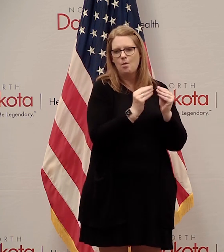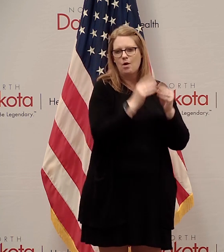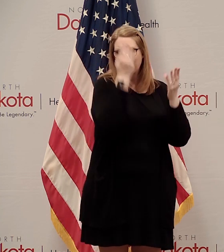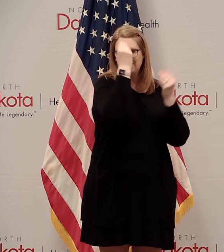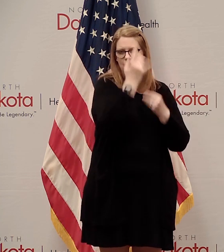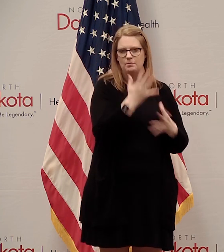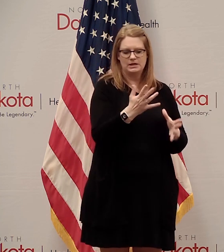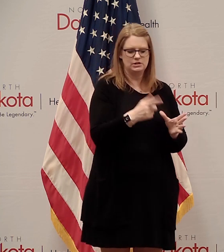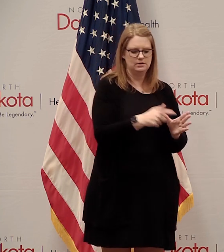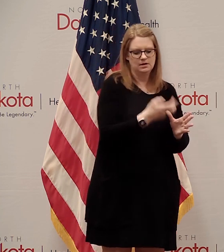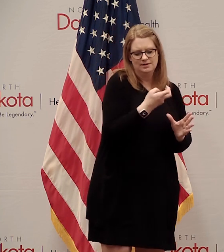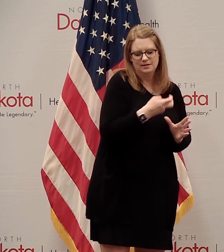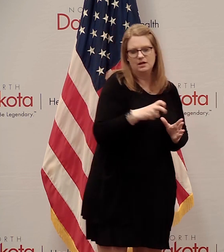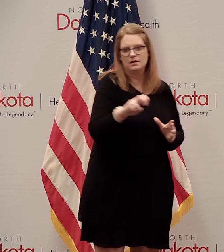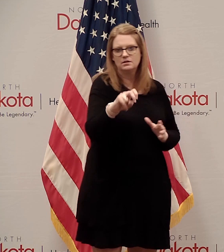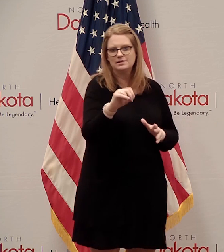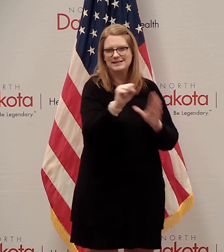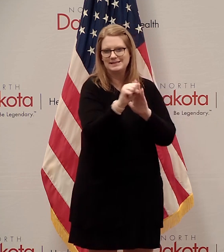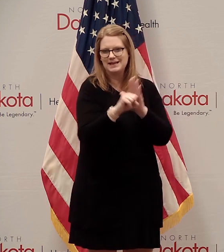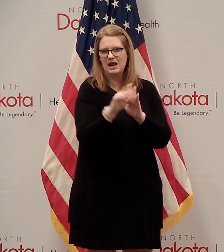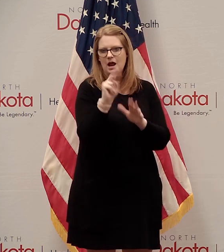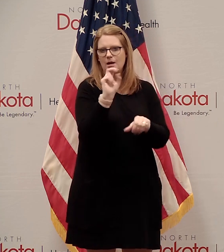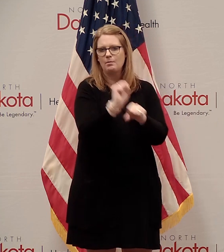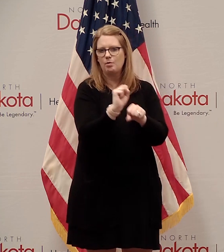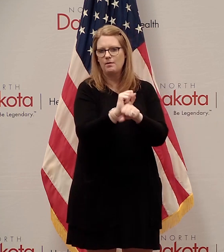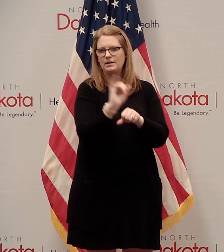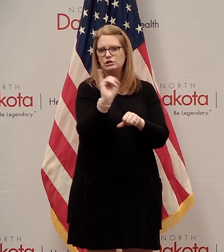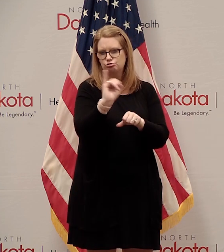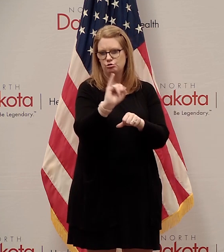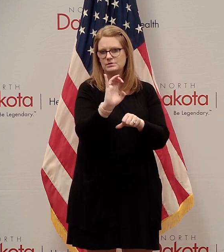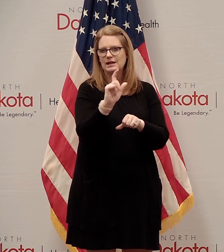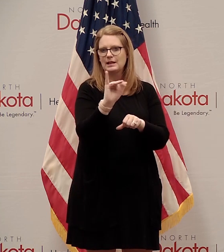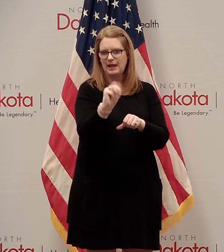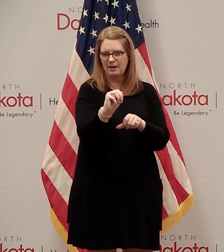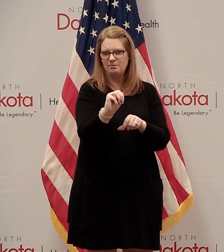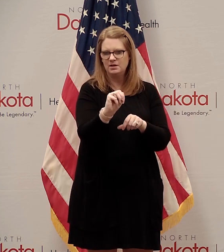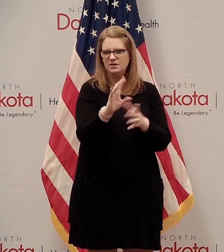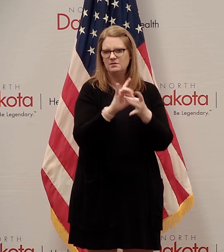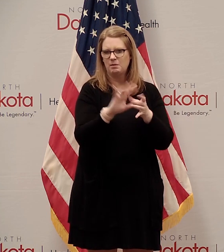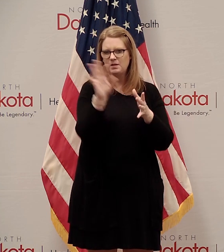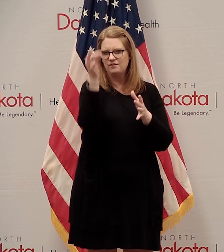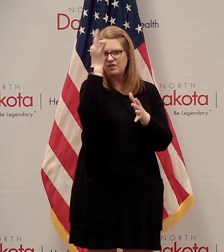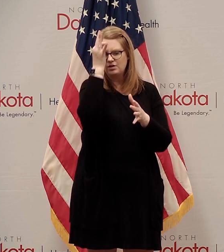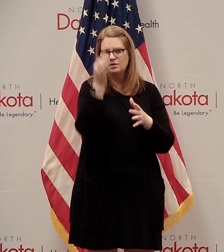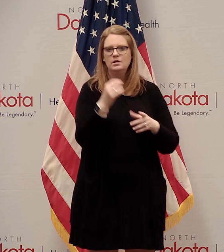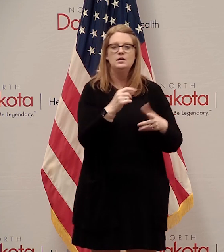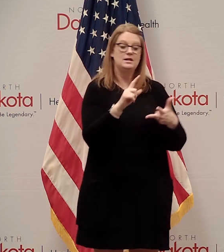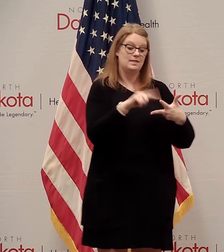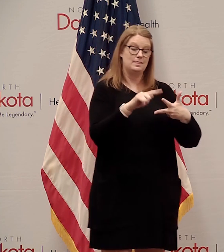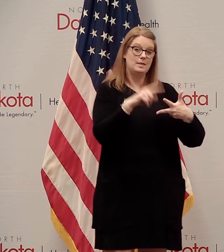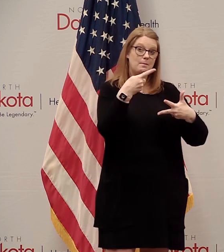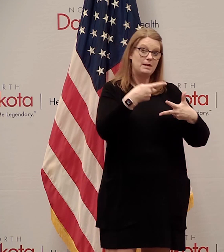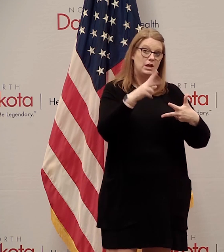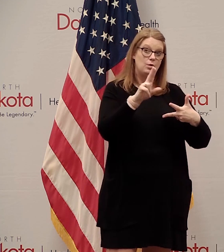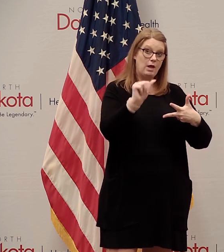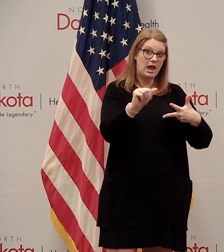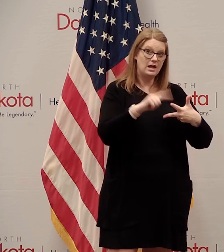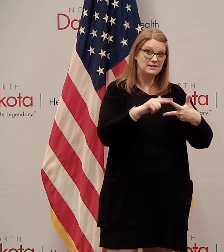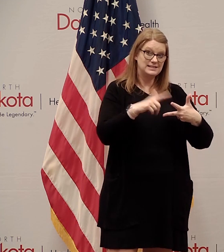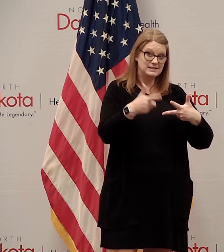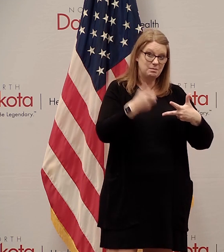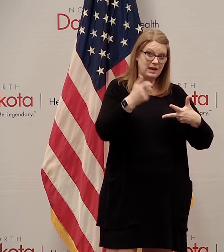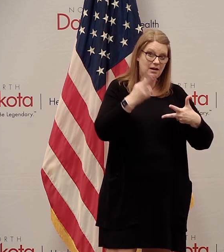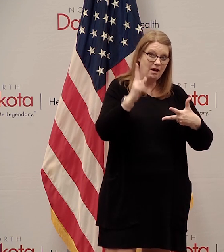moved to a state unemployment insurance claim due to federal regulations. To speed the PUA benefits to individuals, the